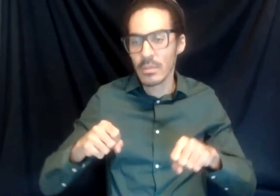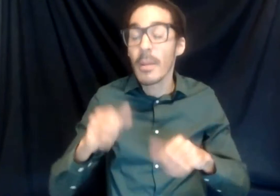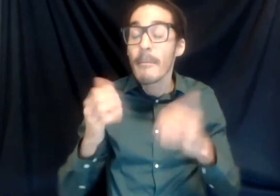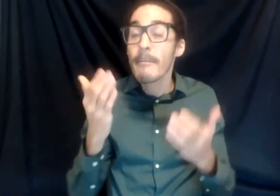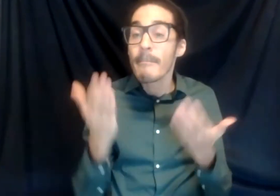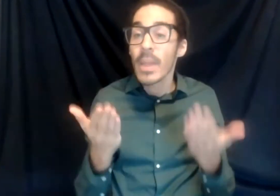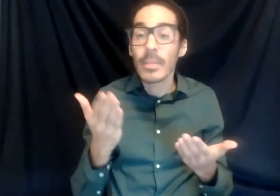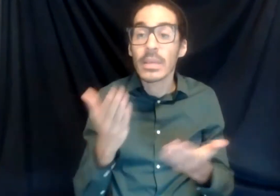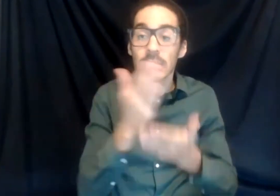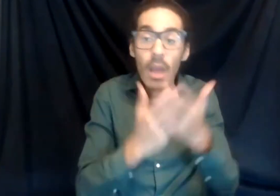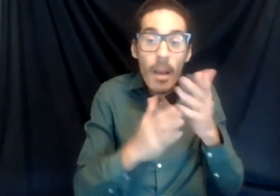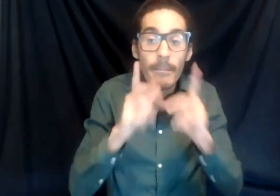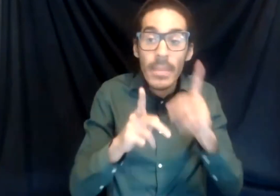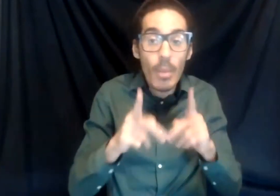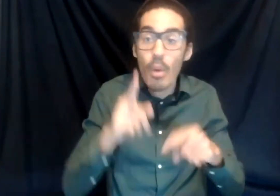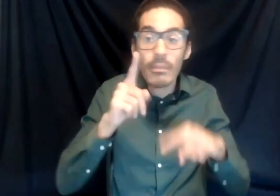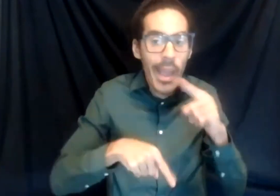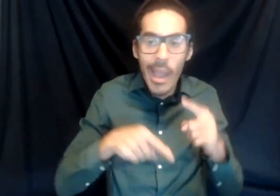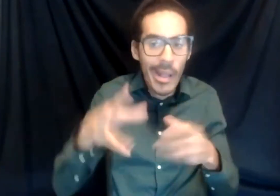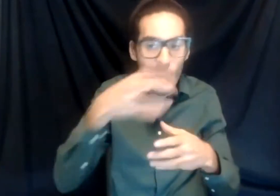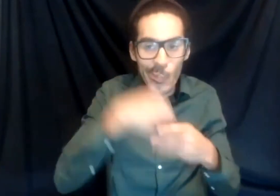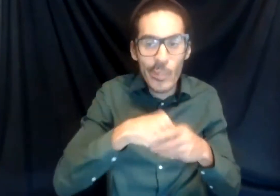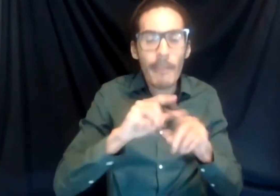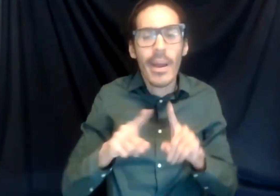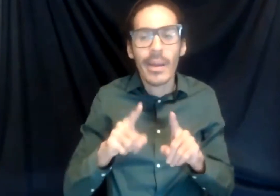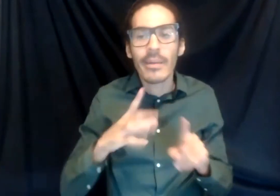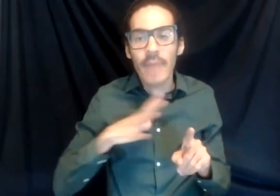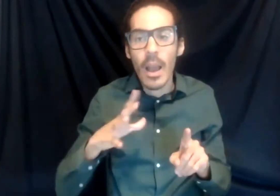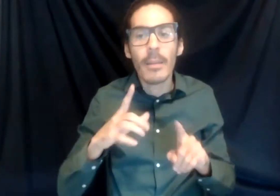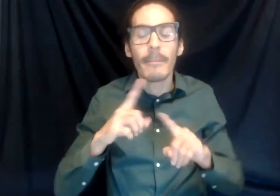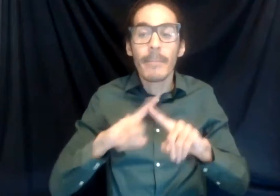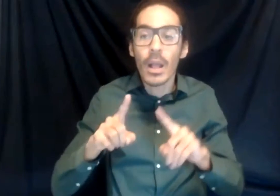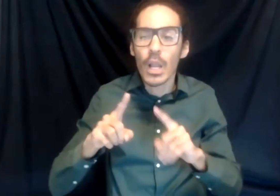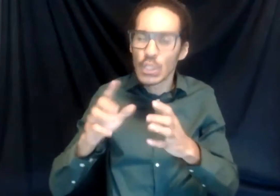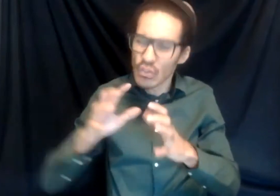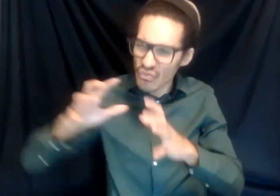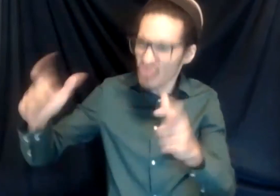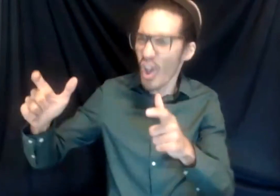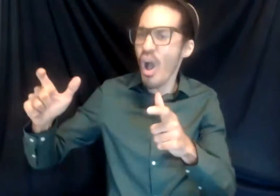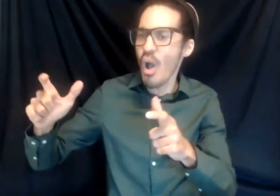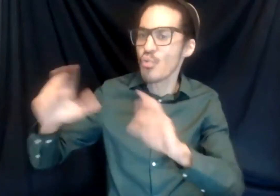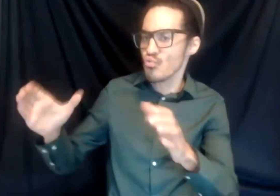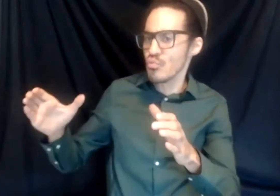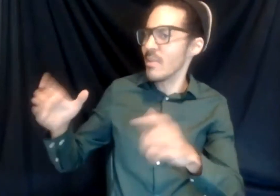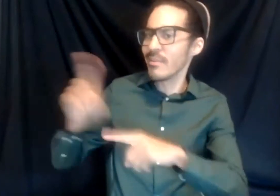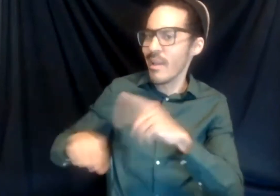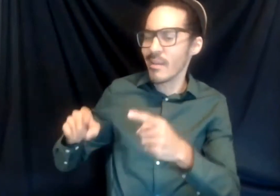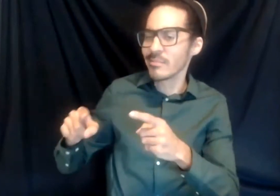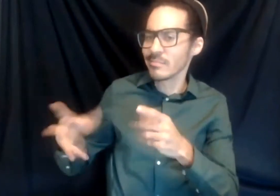huge group of people or making sure that there's at least an event and there's a thing for everyone on